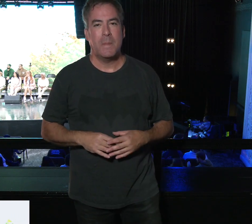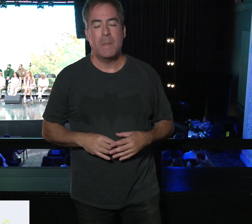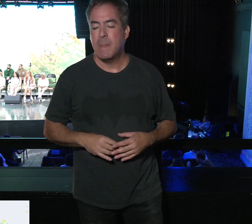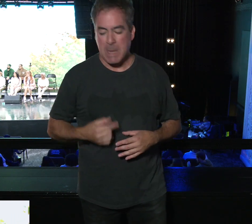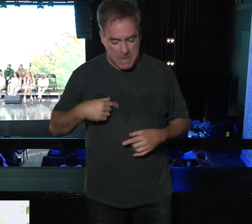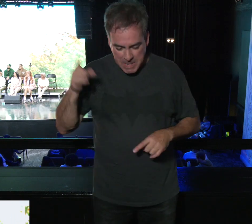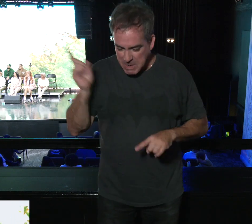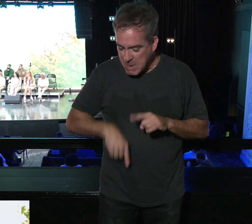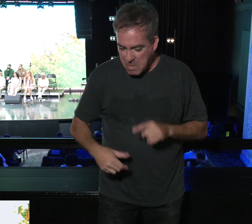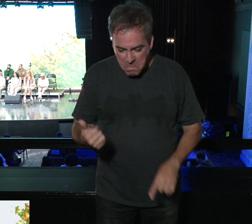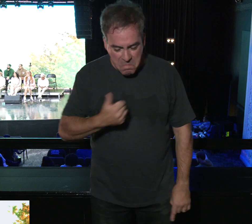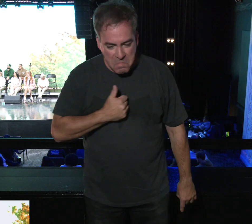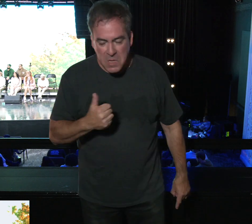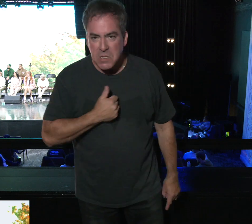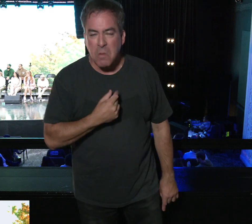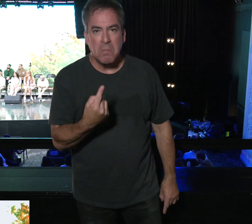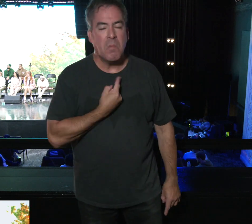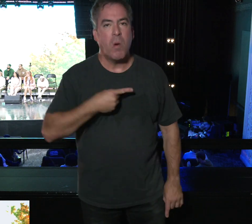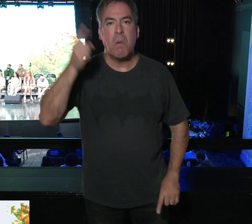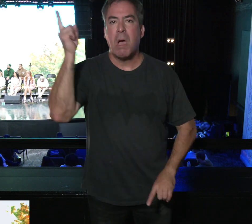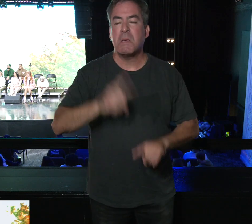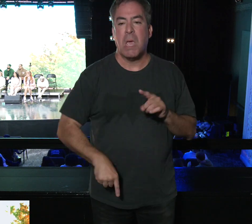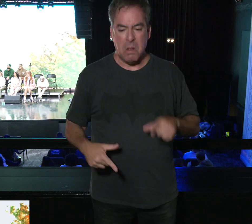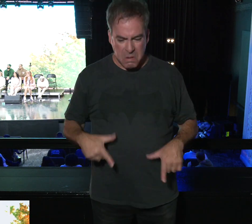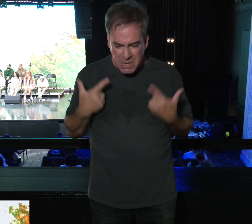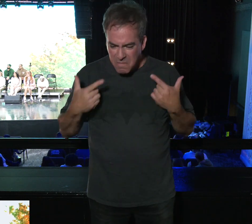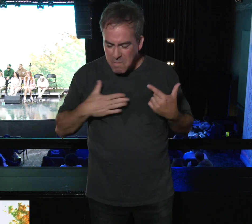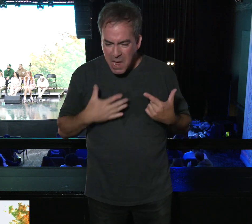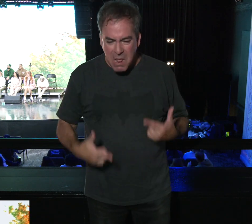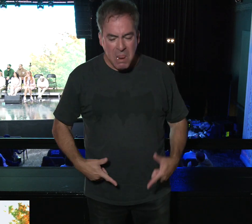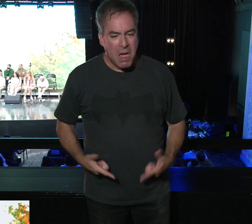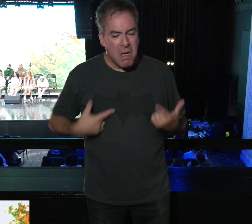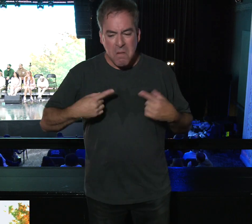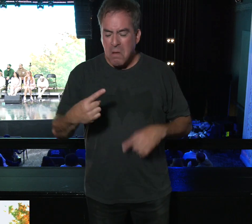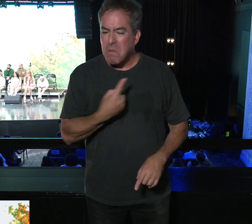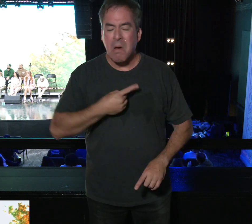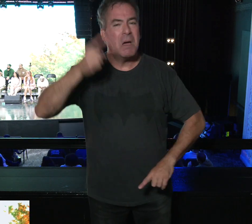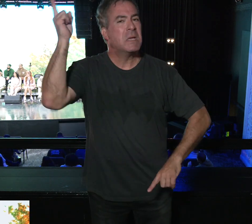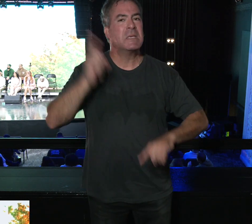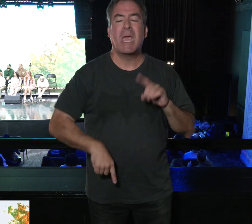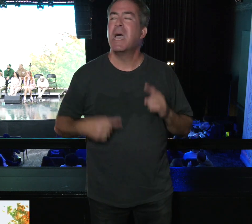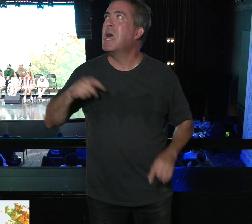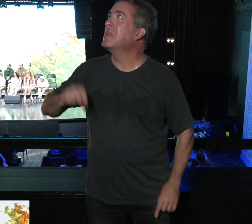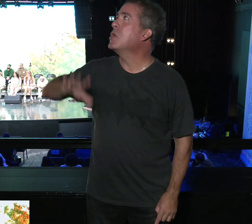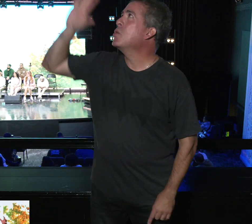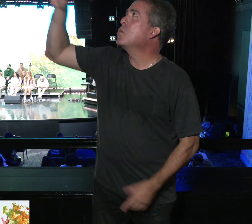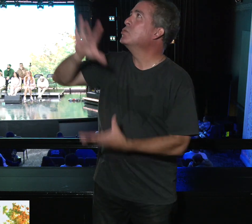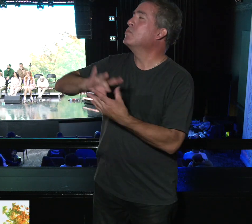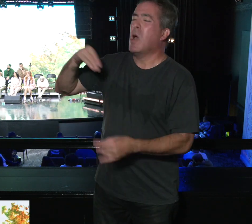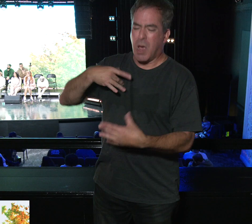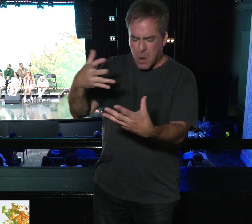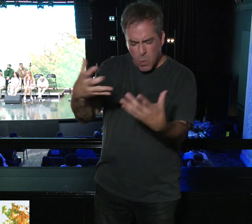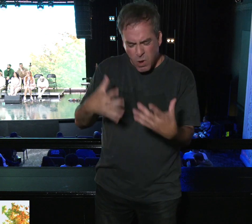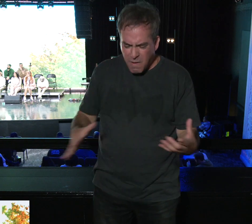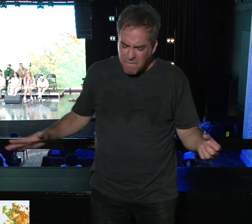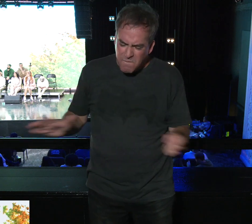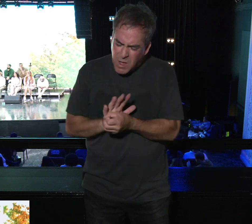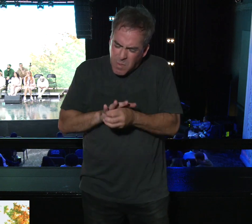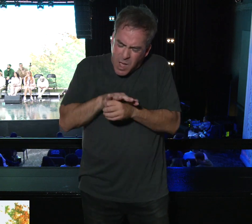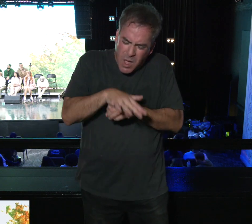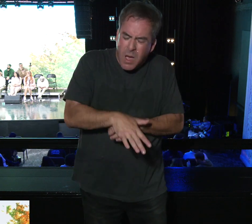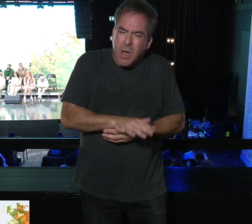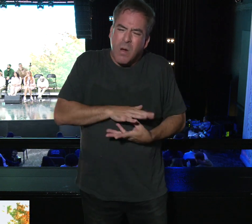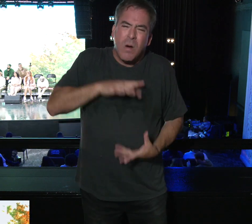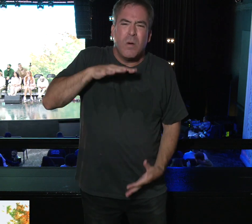I can't do this on my own. I can't live this life on my own. I need his spirit, so I want to be so filled. I want the